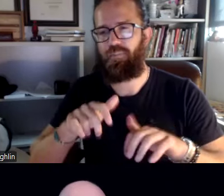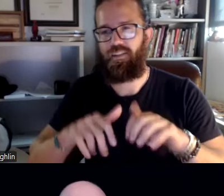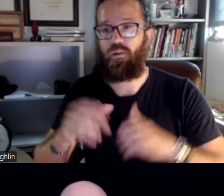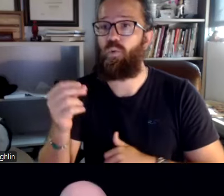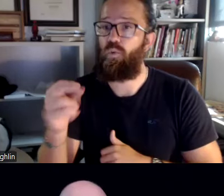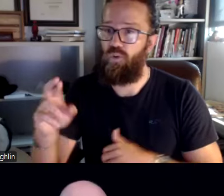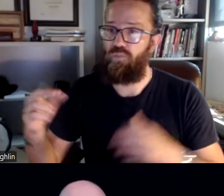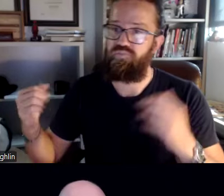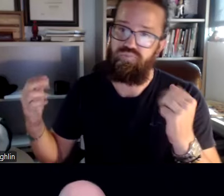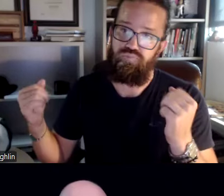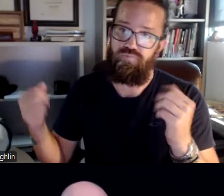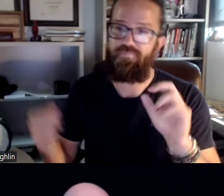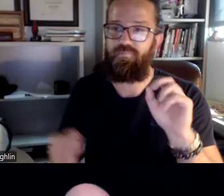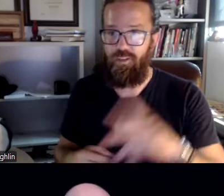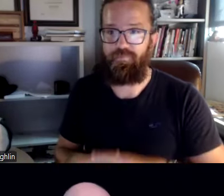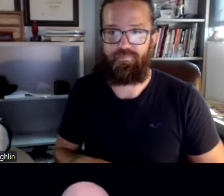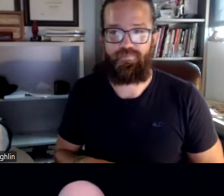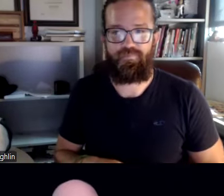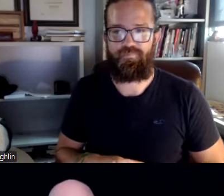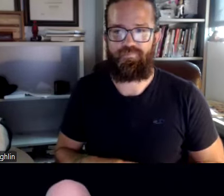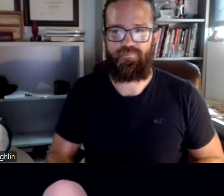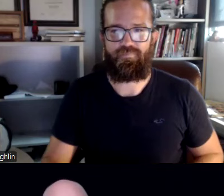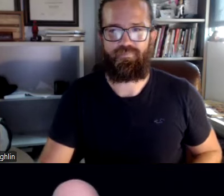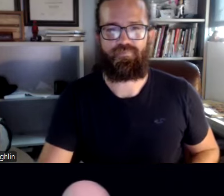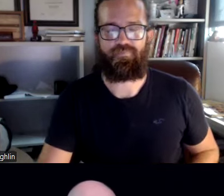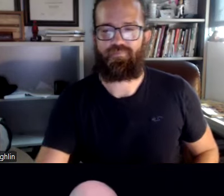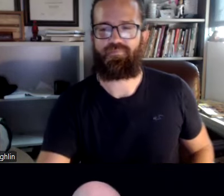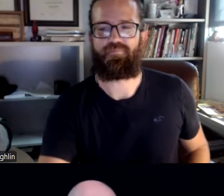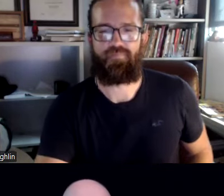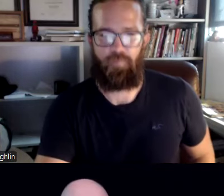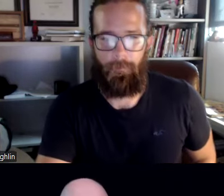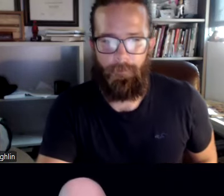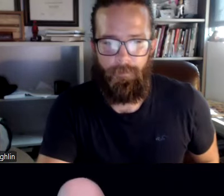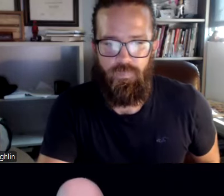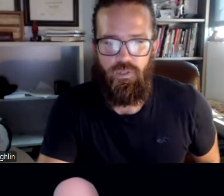through text, or we can communicate in American Sign Language.